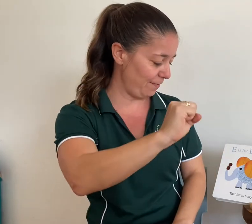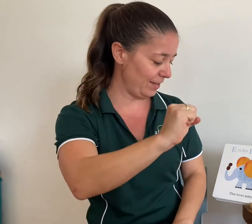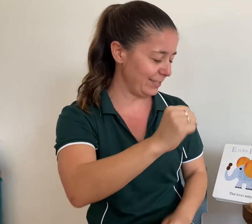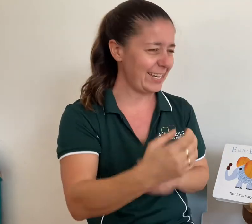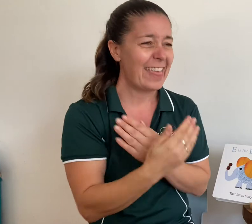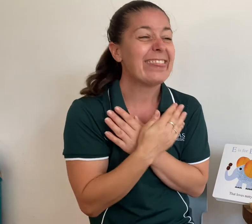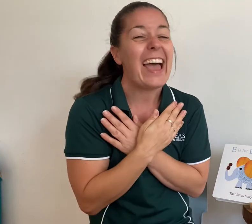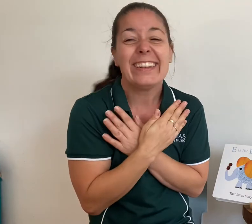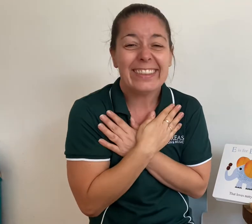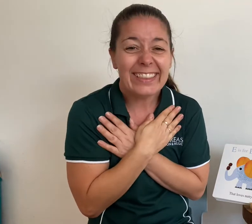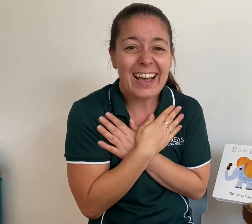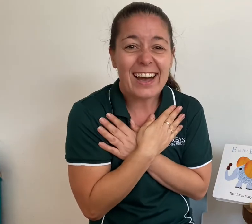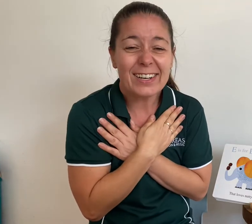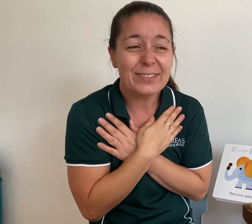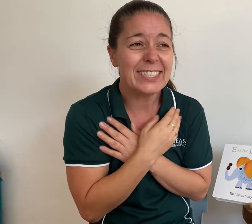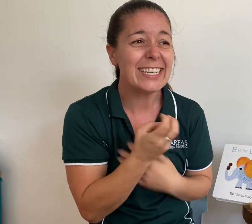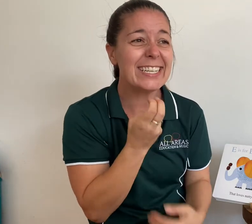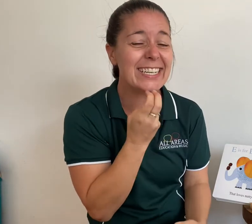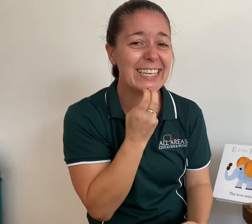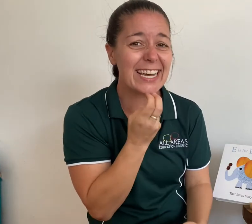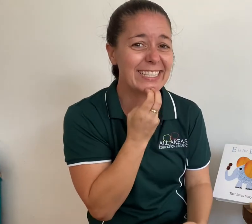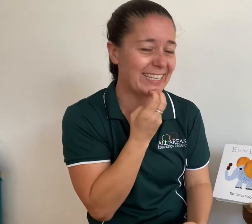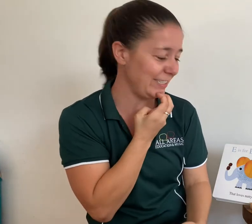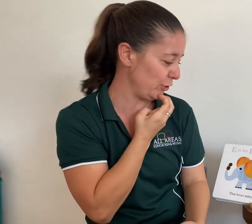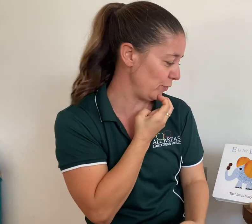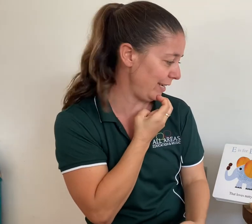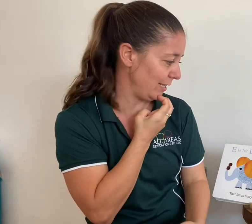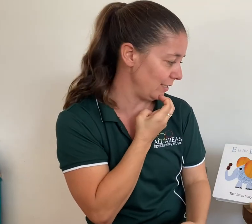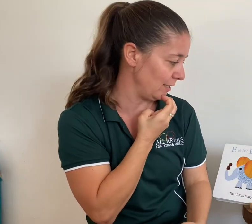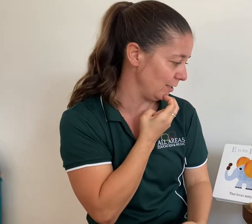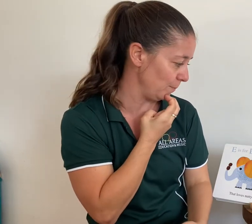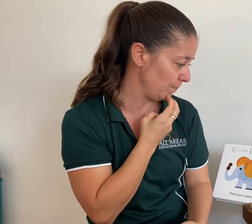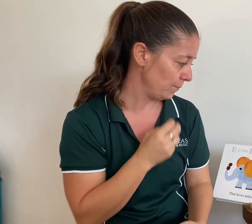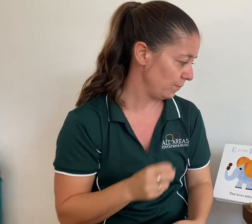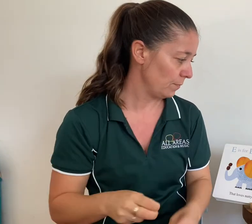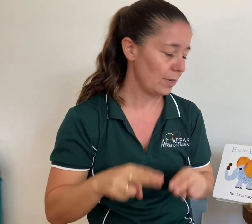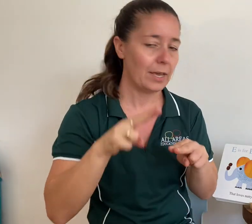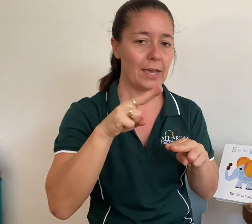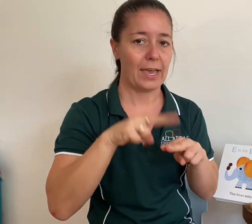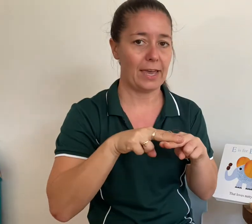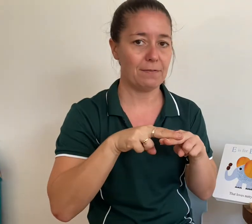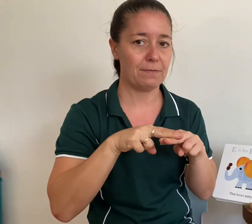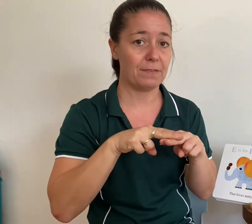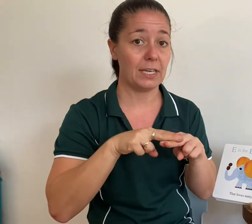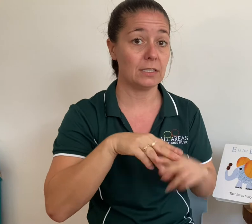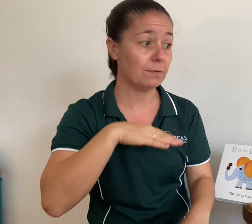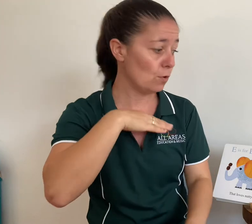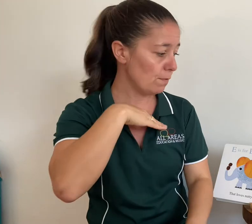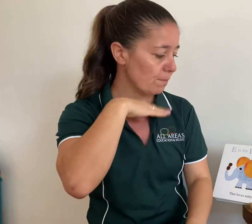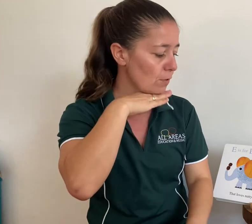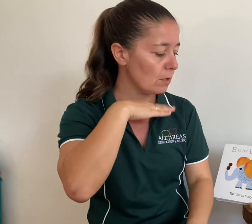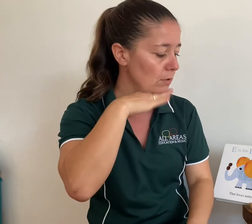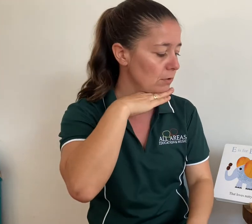that loves nutty treats. F is for frog